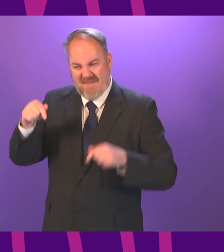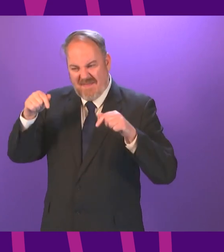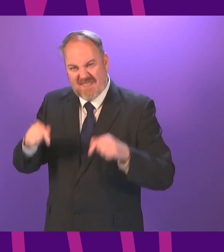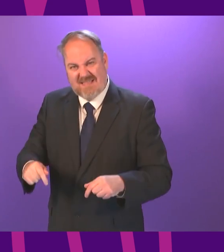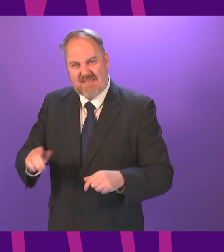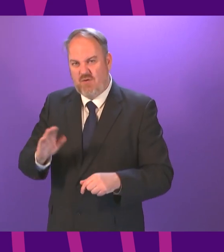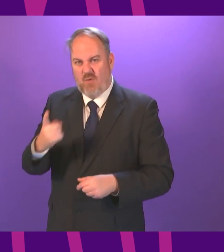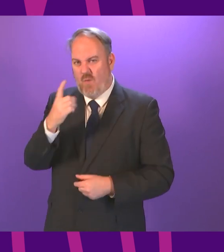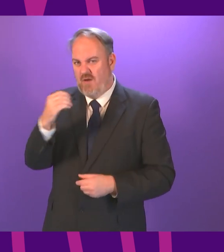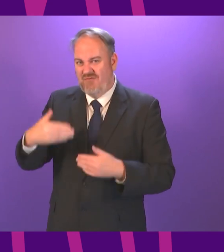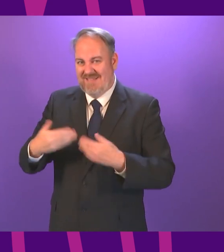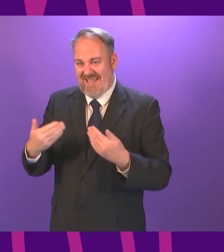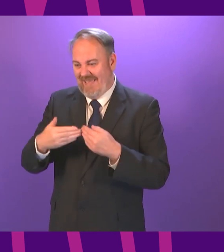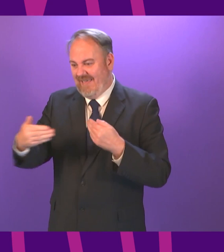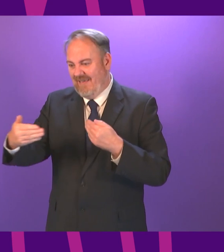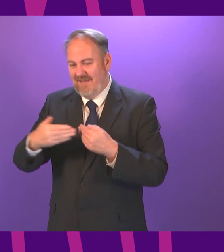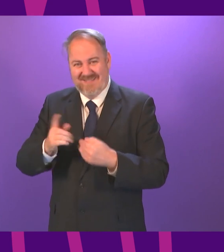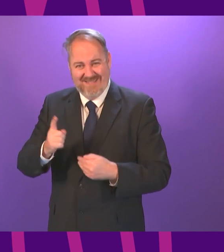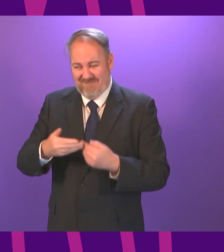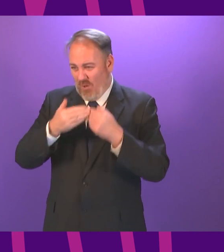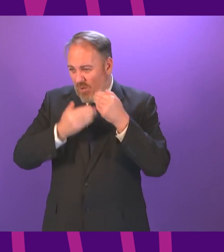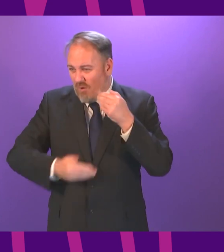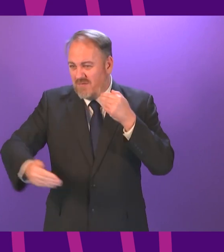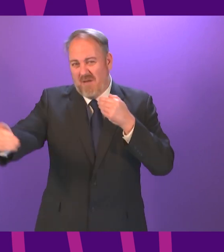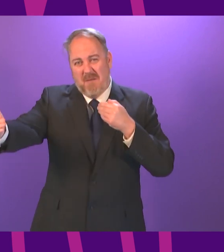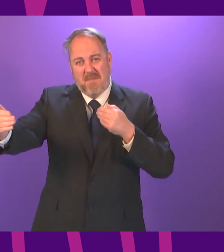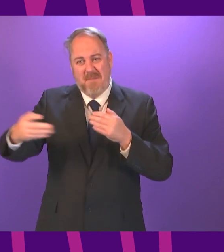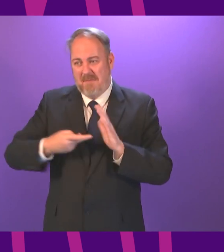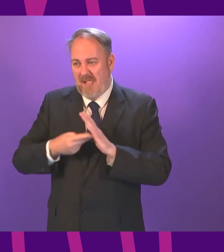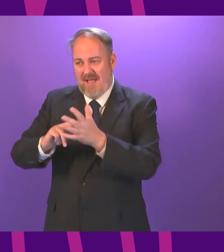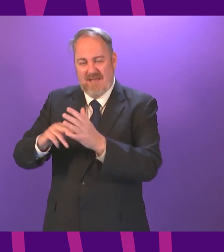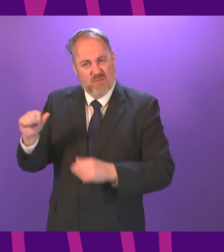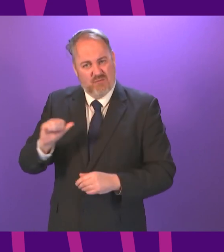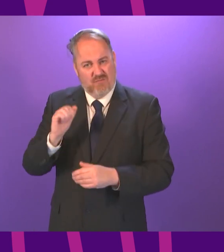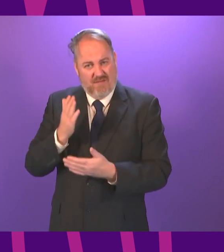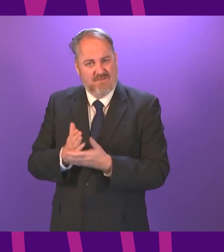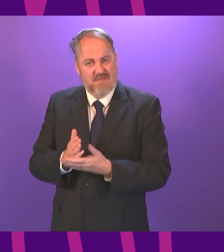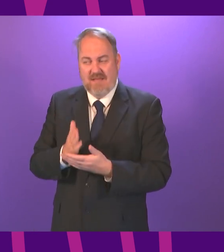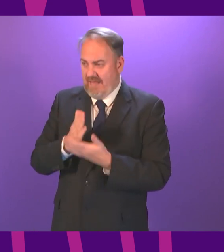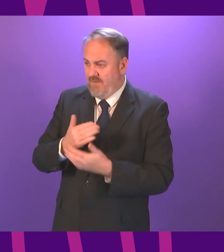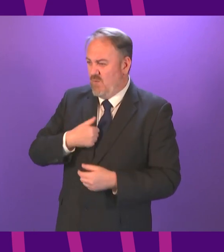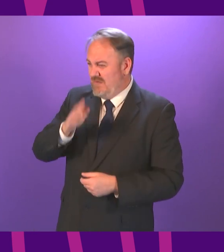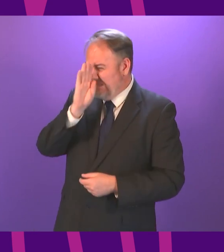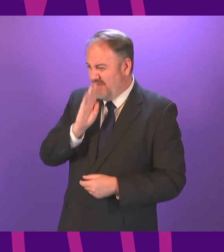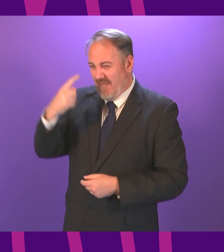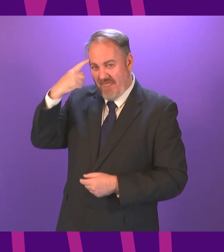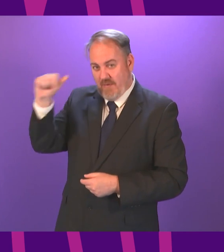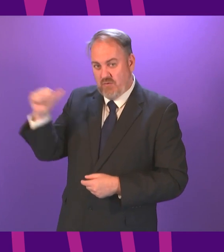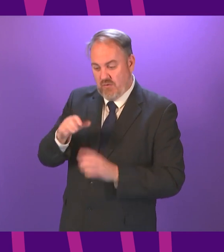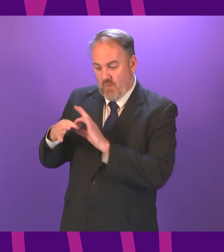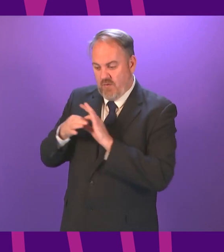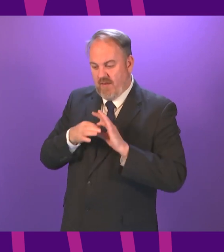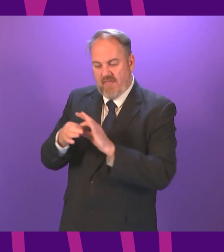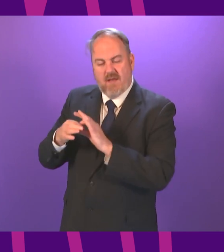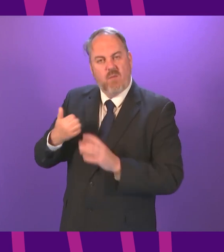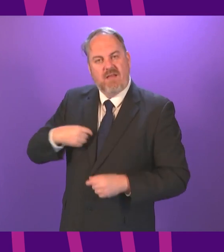long-term challenge facing our country. And if we're serious about working together on it, if we're serious about working together on it, then it needs long